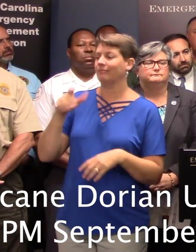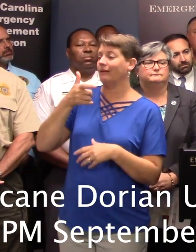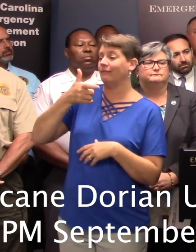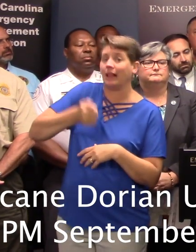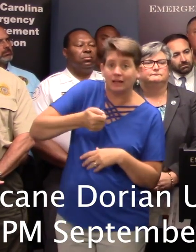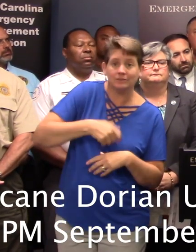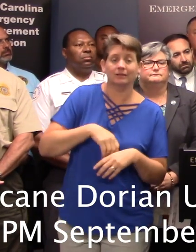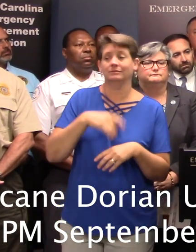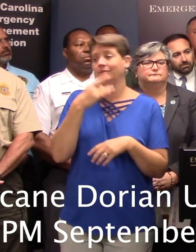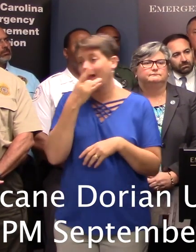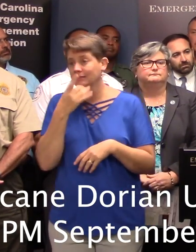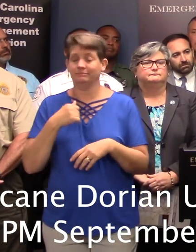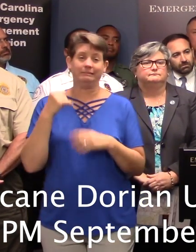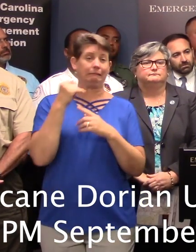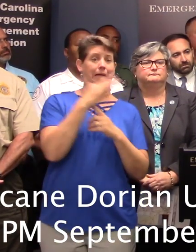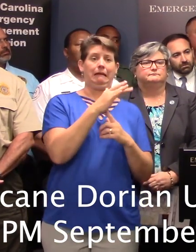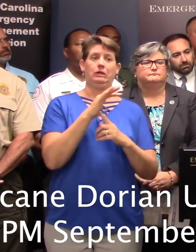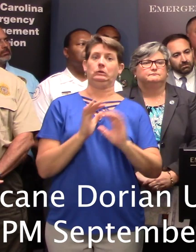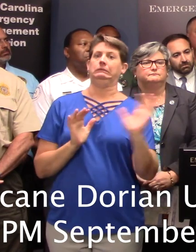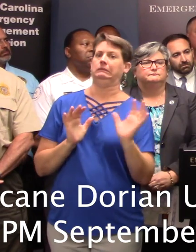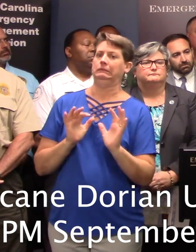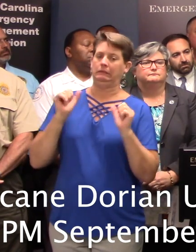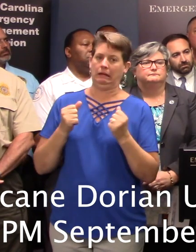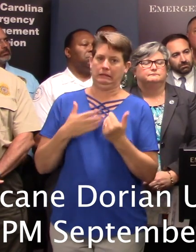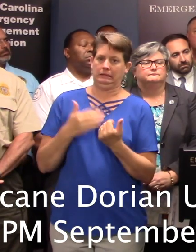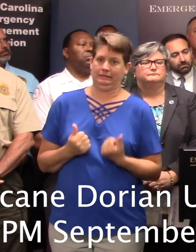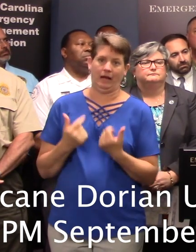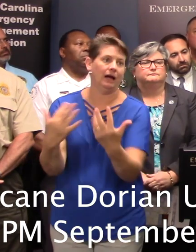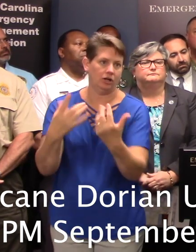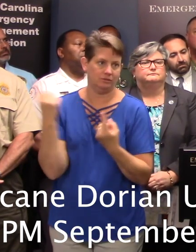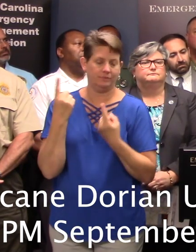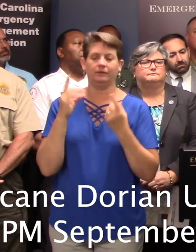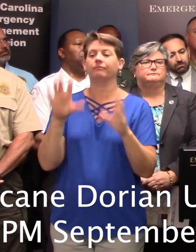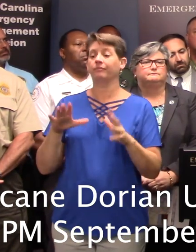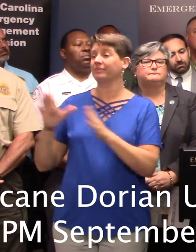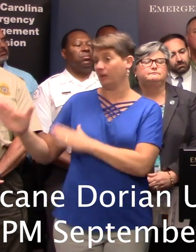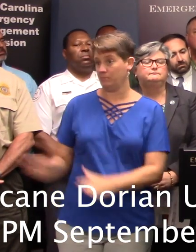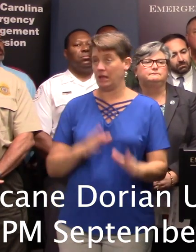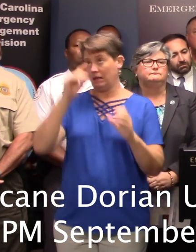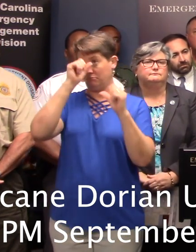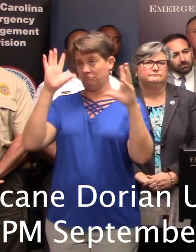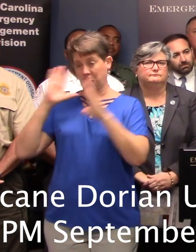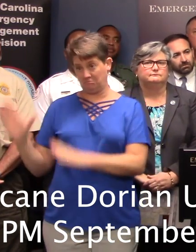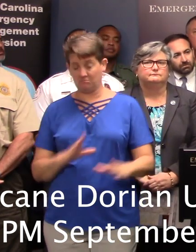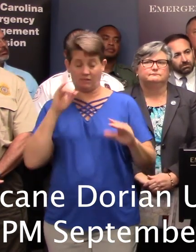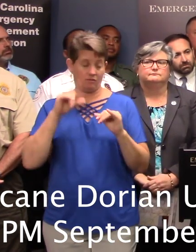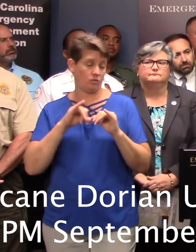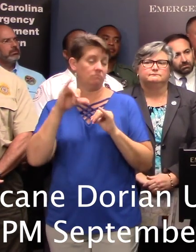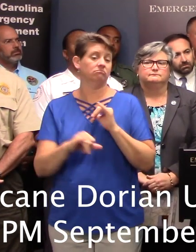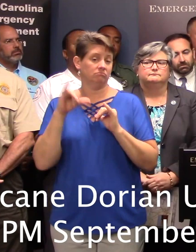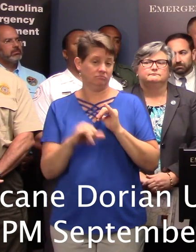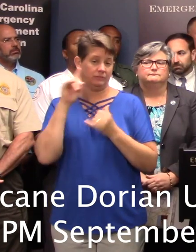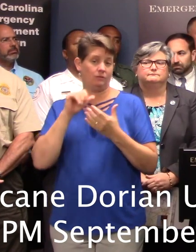Don't use candles. You're liable to catch something on fire. And plan to be stuck there for a while. As I say,